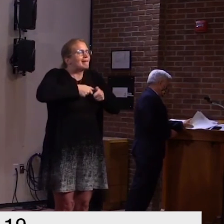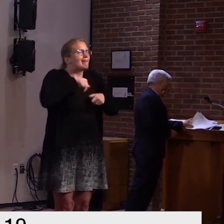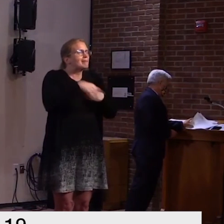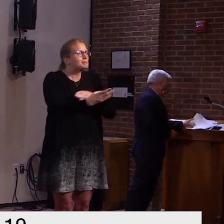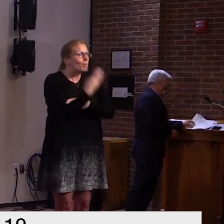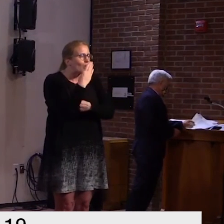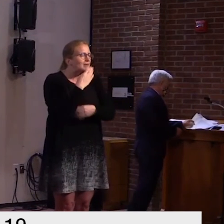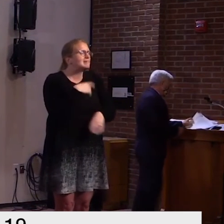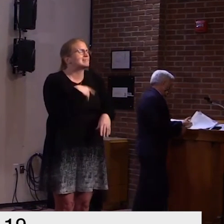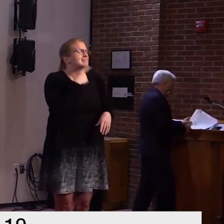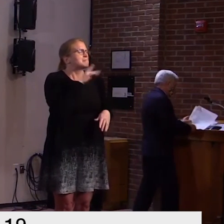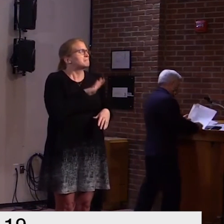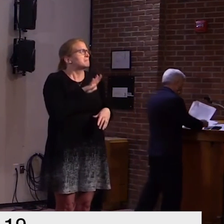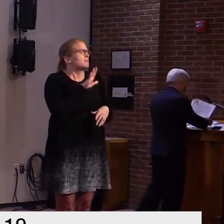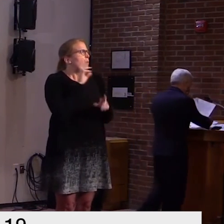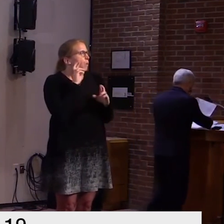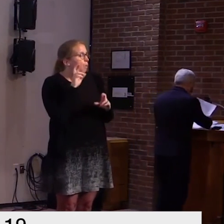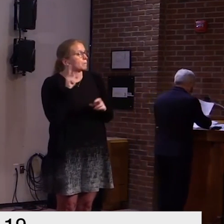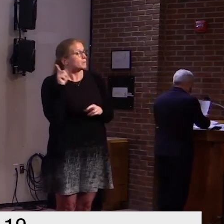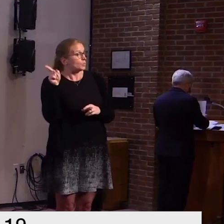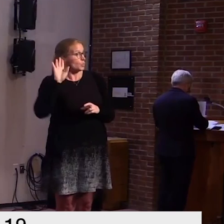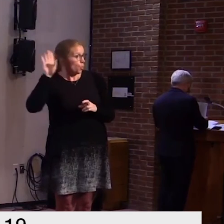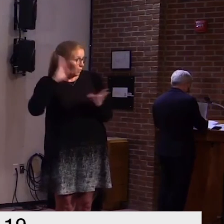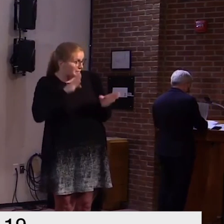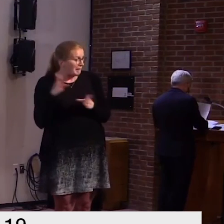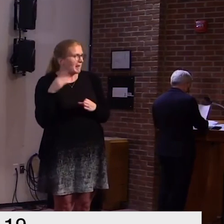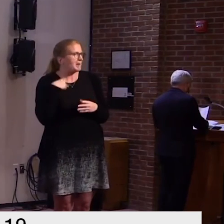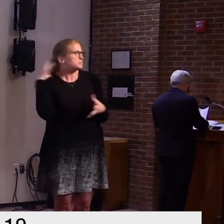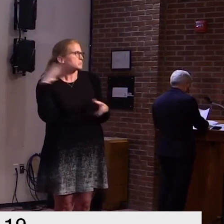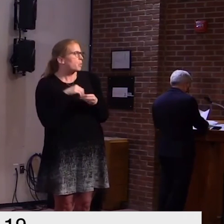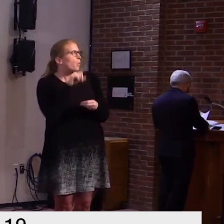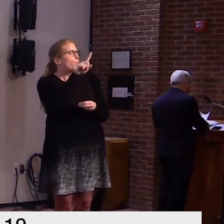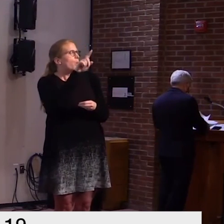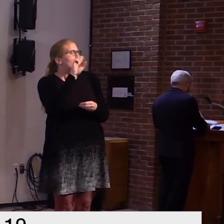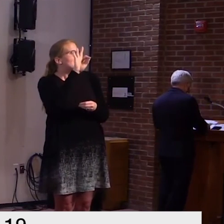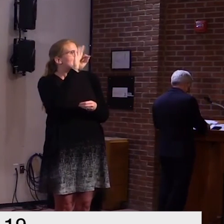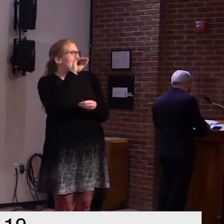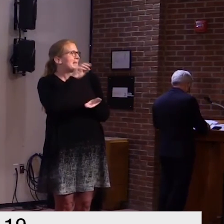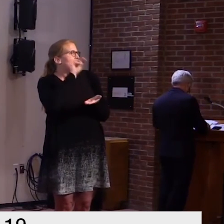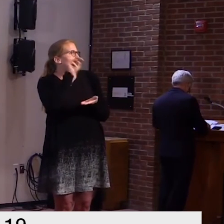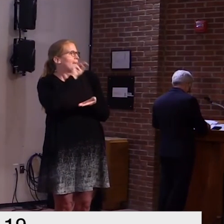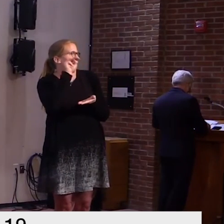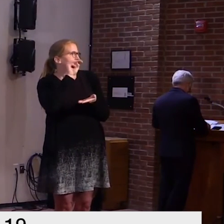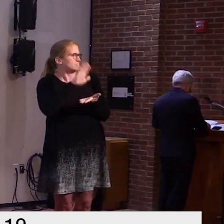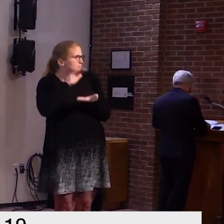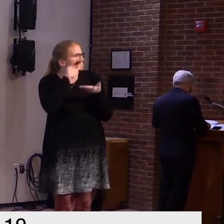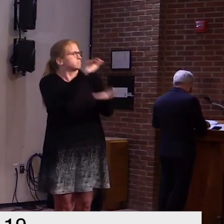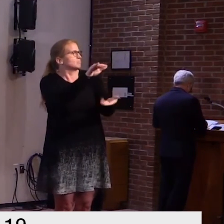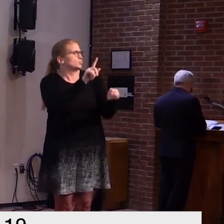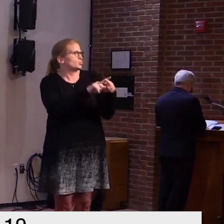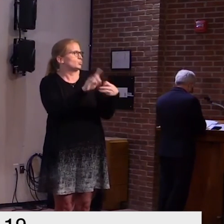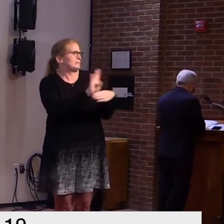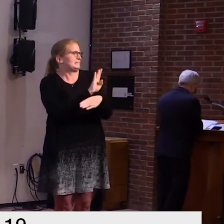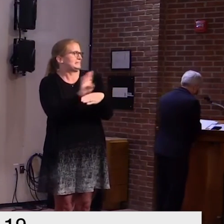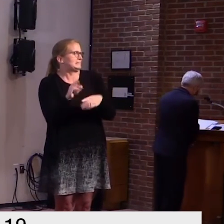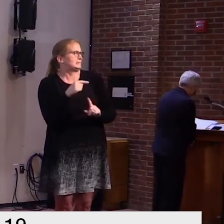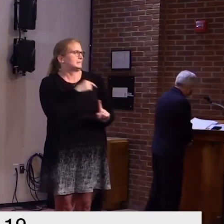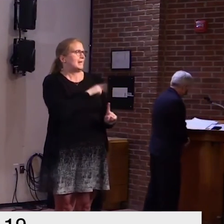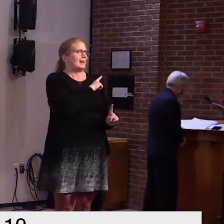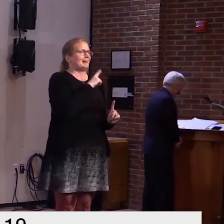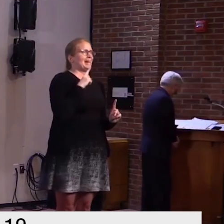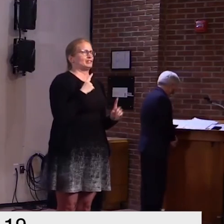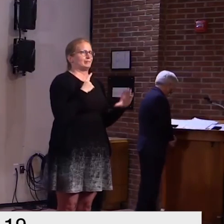getting out the businesses that was what you were hoping for and obviously the legislature is more than a hundred million short on that